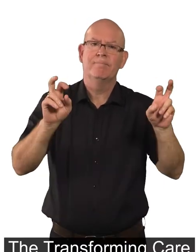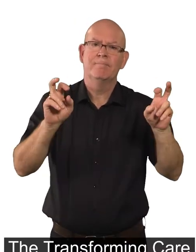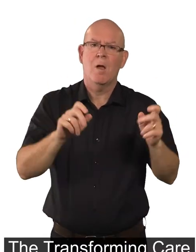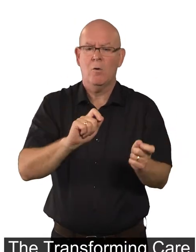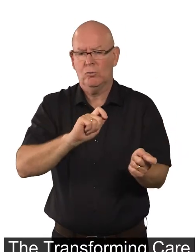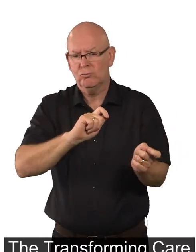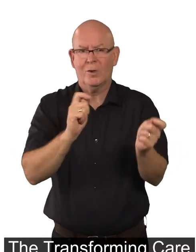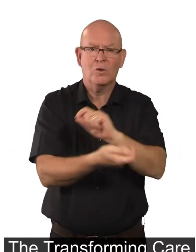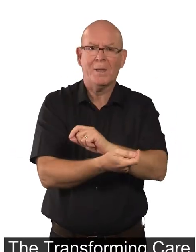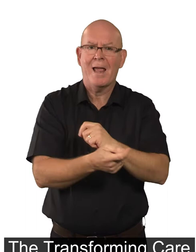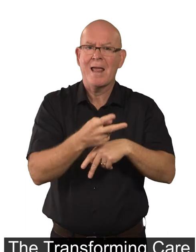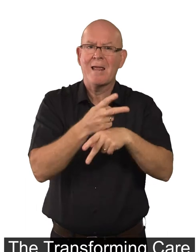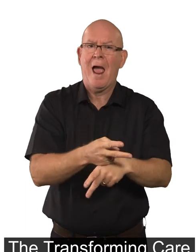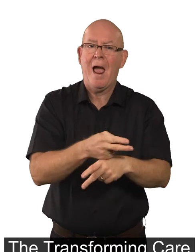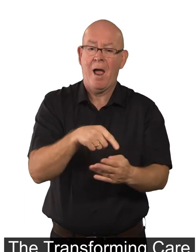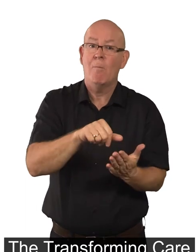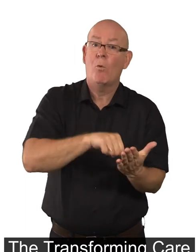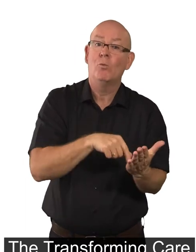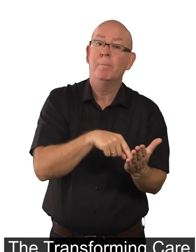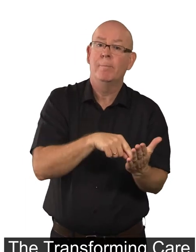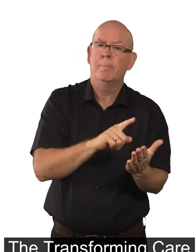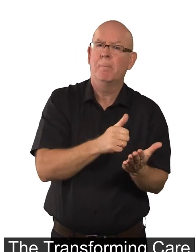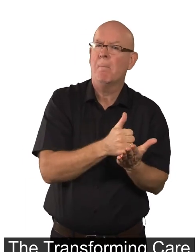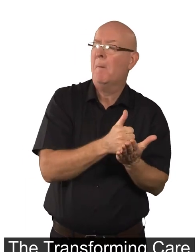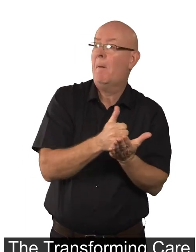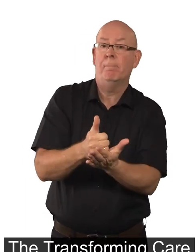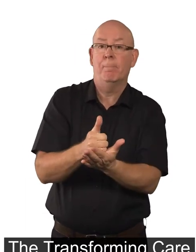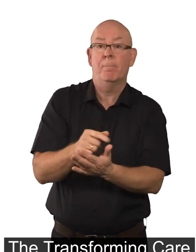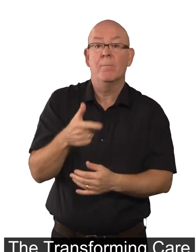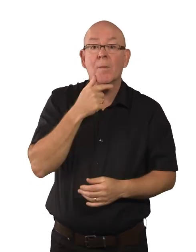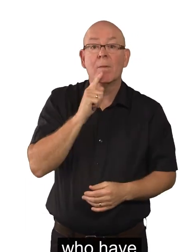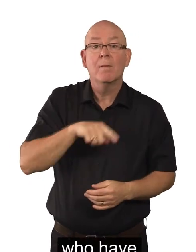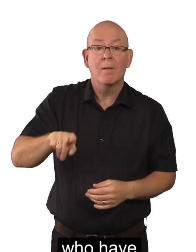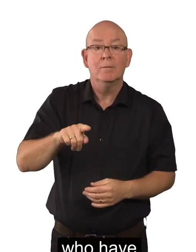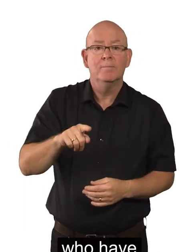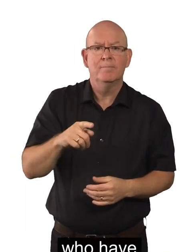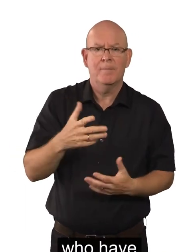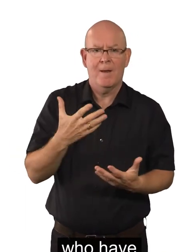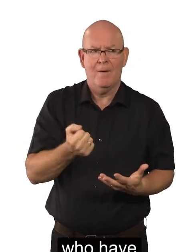The transforming care program helps people who have challenging behaviours.